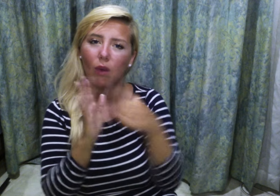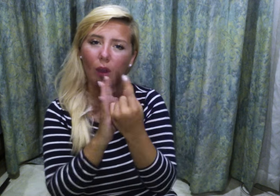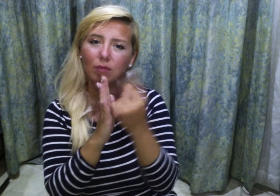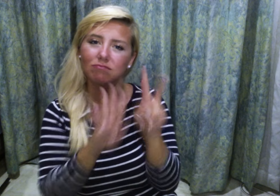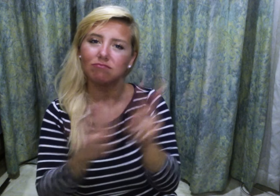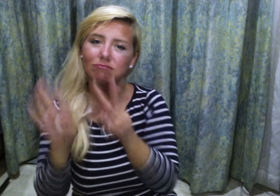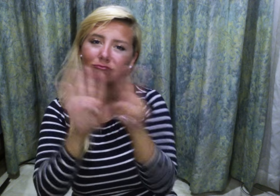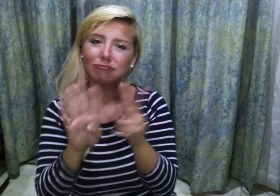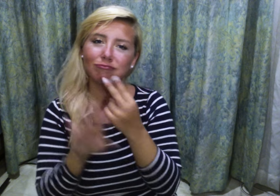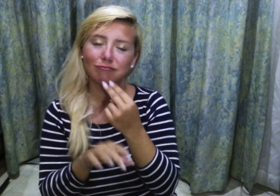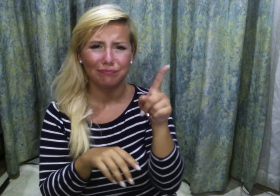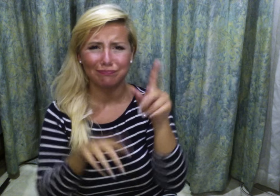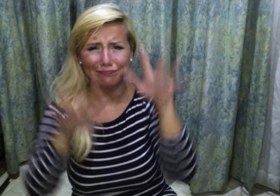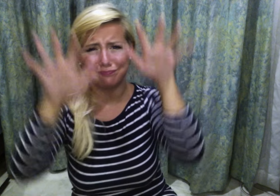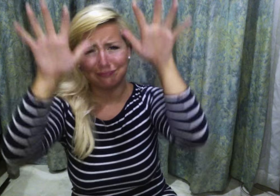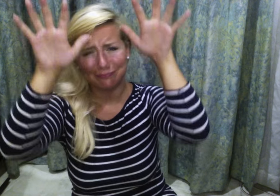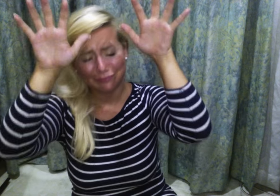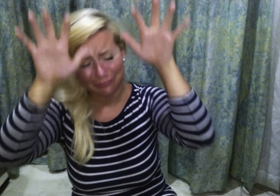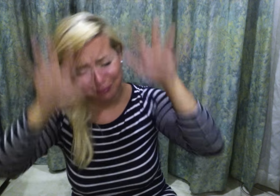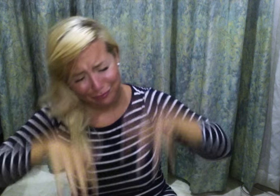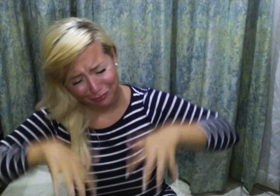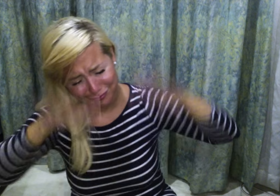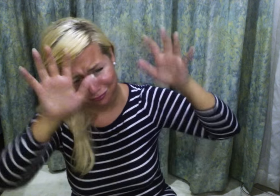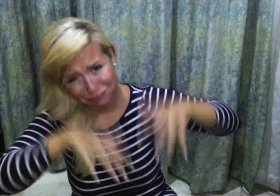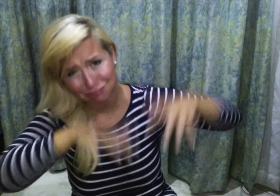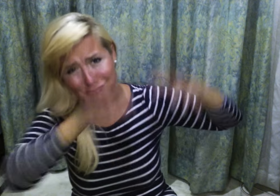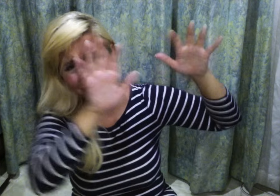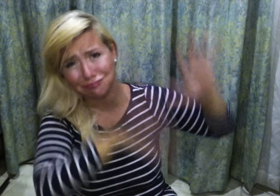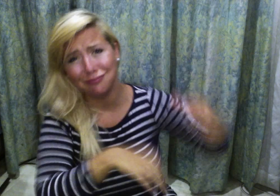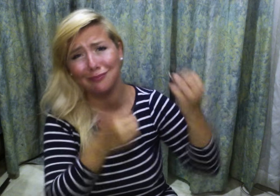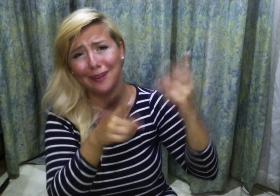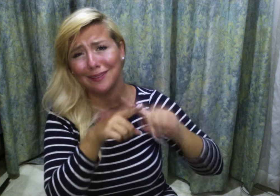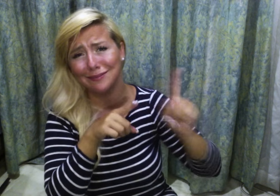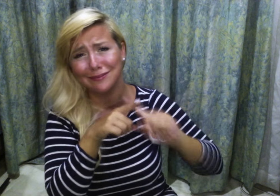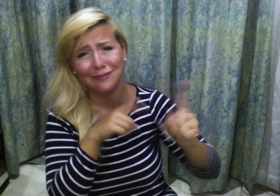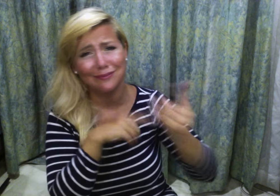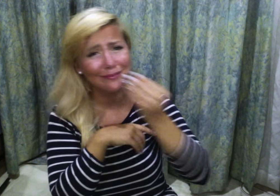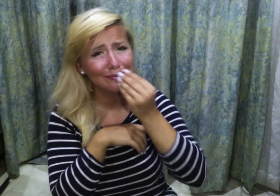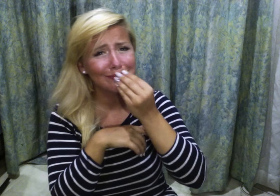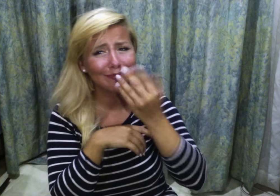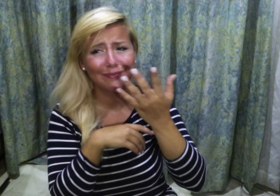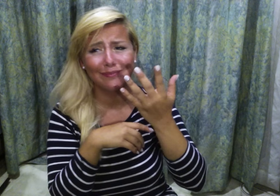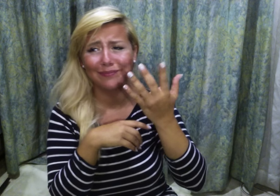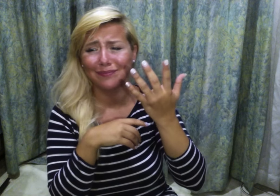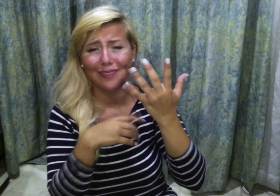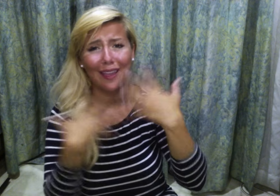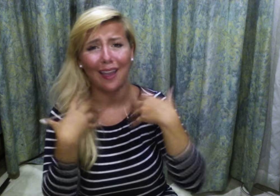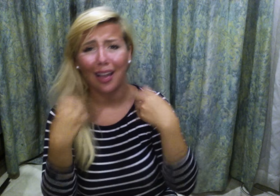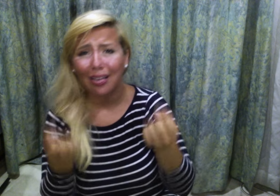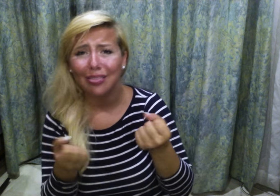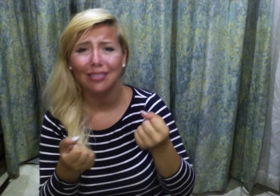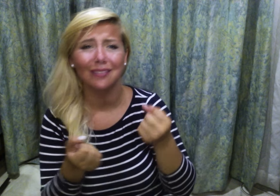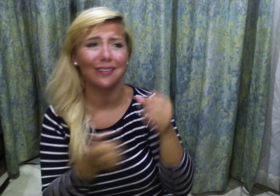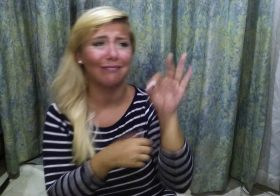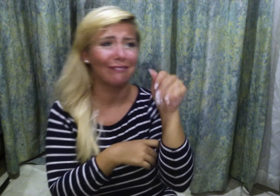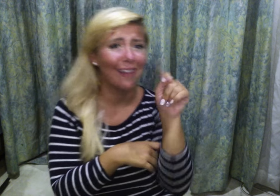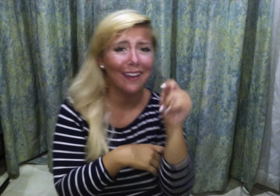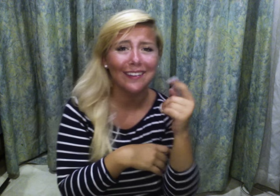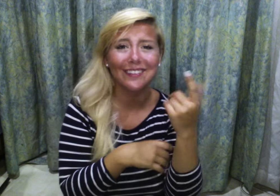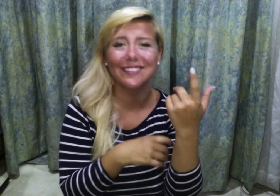sign for it because it's open 24 hours. I really like the sign. But they are fully stocked with everything you can imagine. From healthy